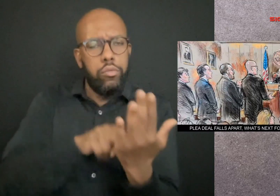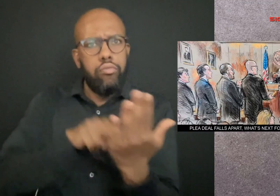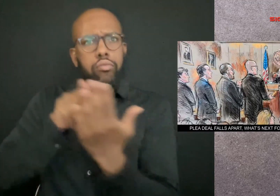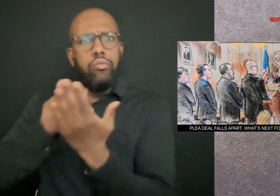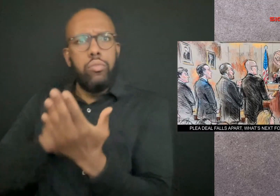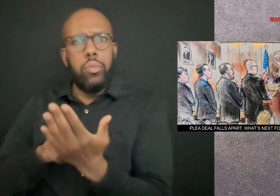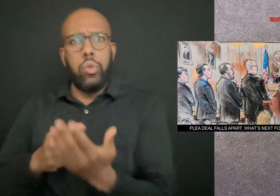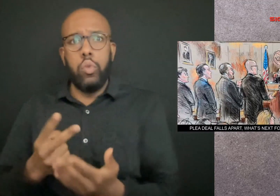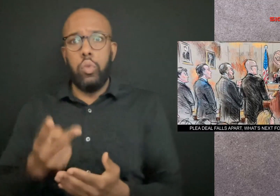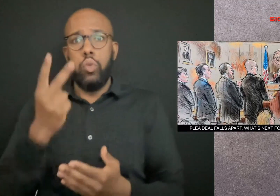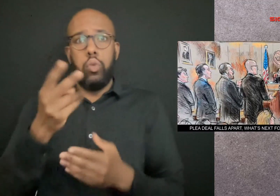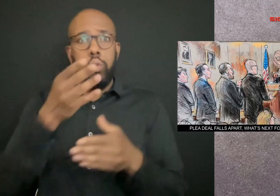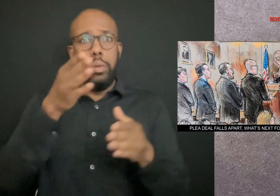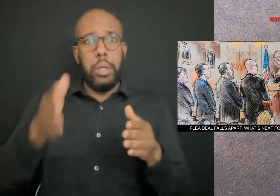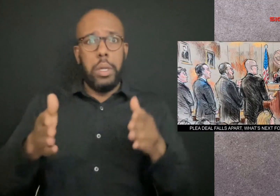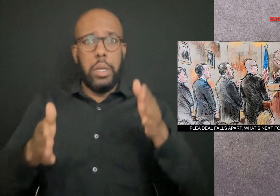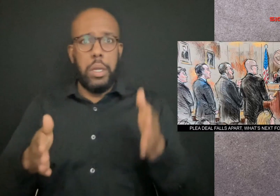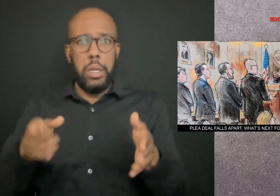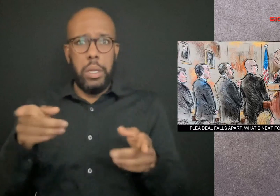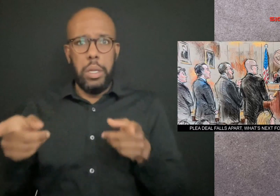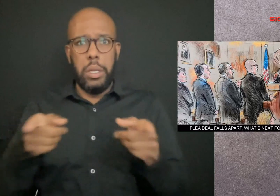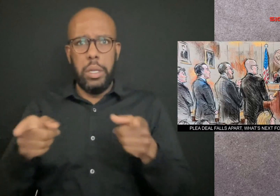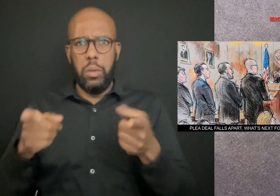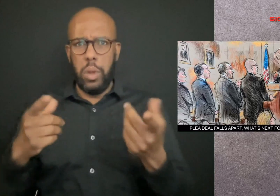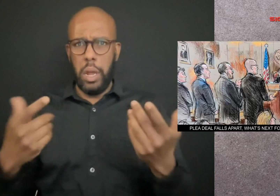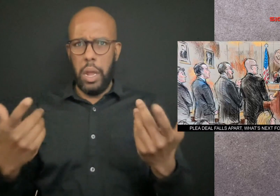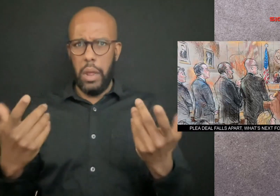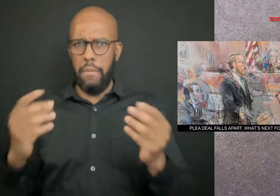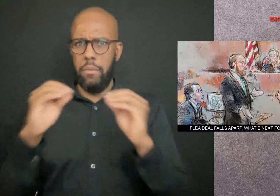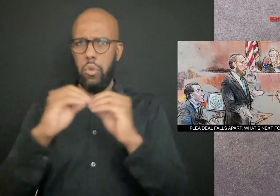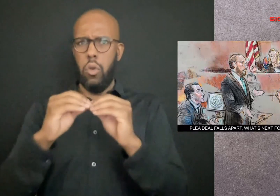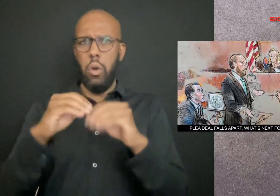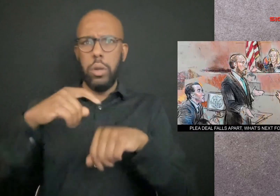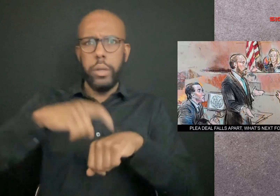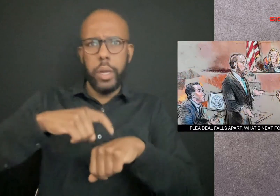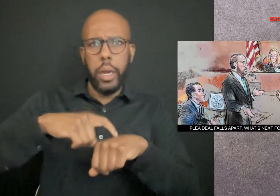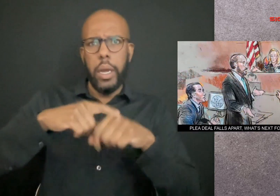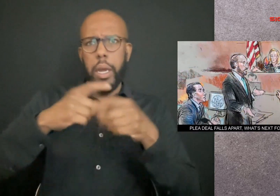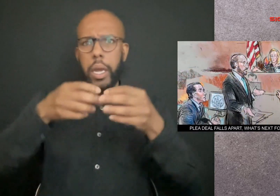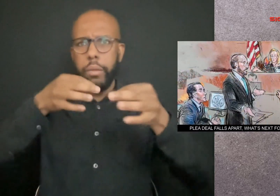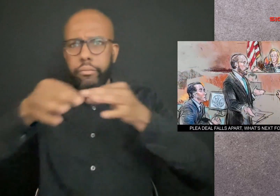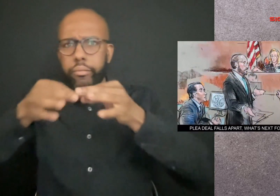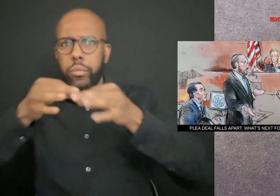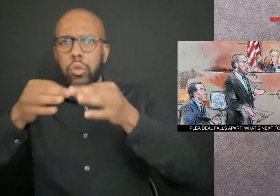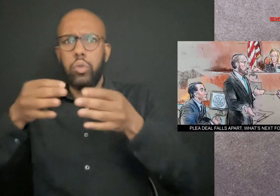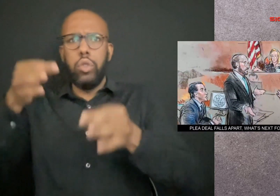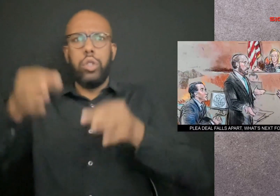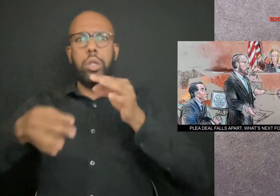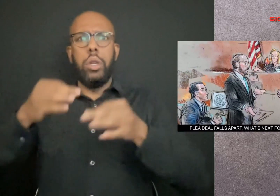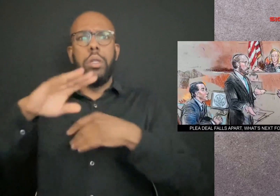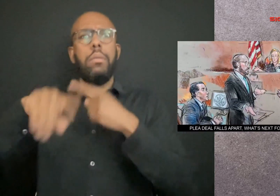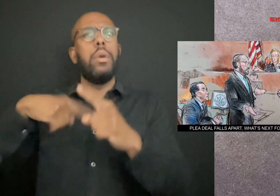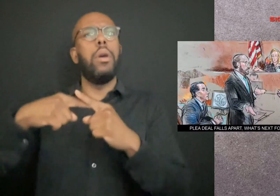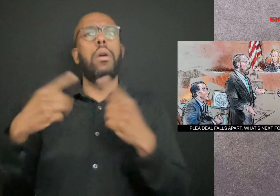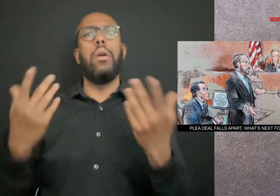The two sides will now have to offer more explanation to the judge about the five-year federal